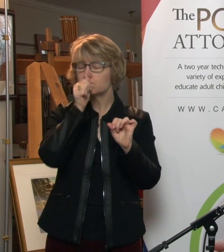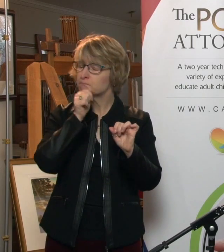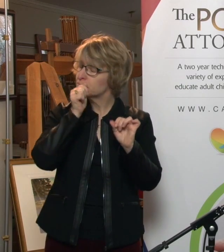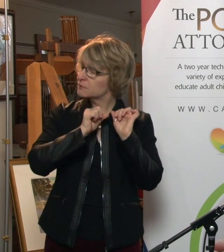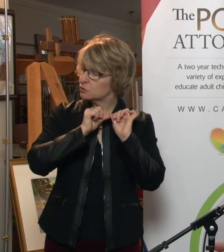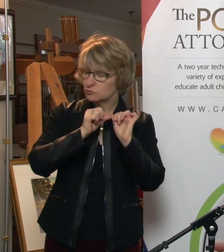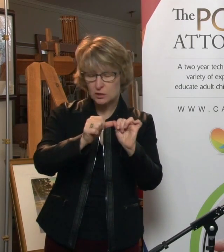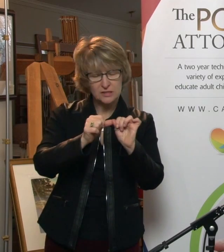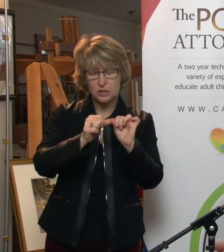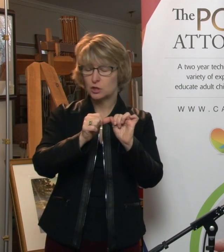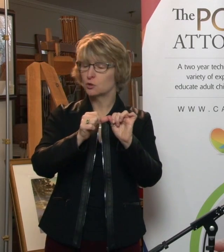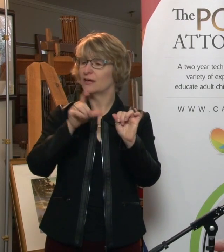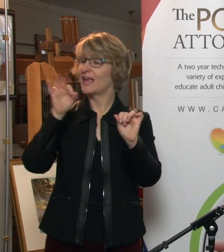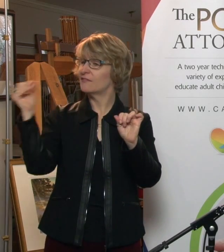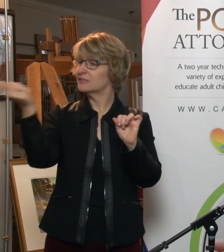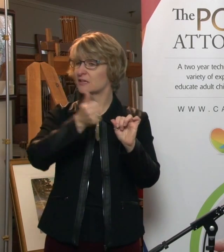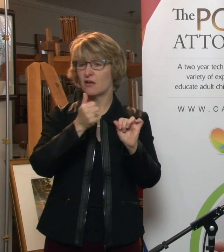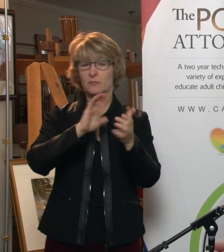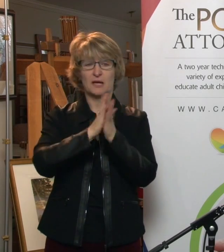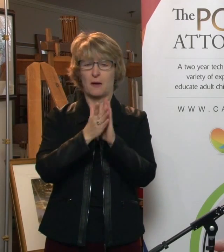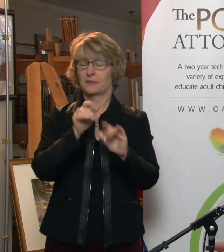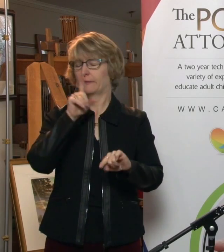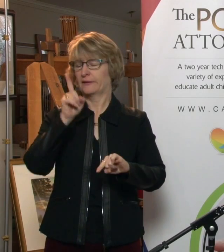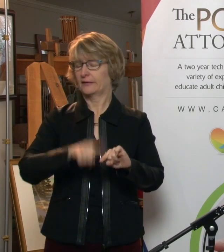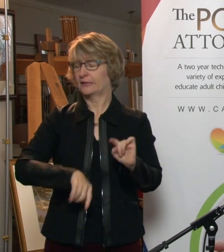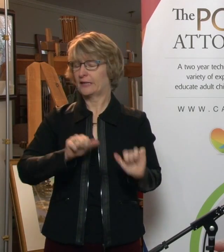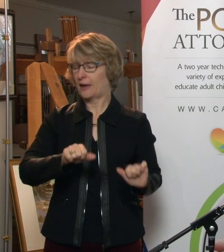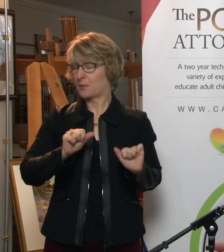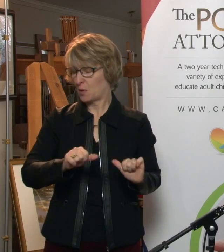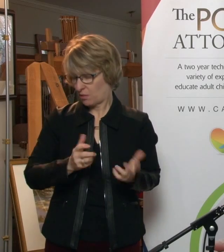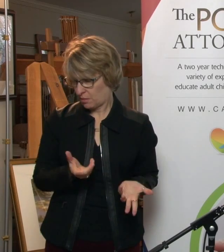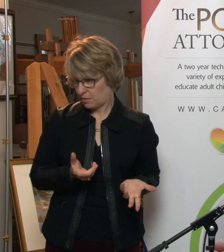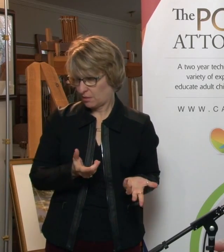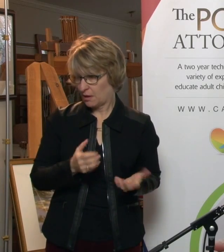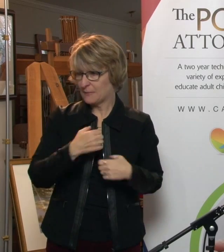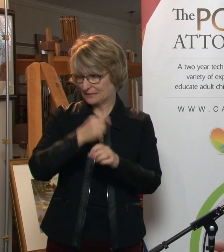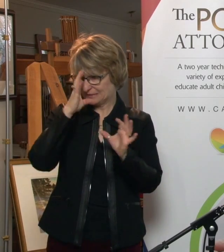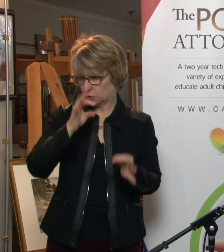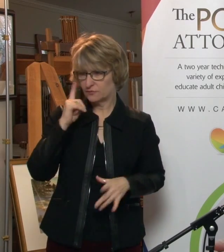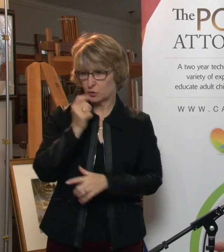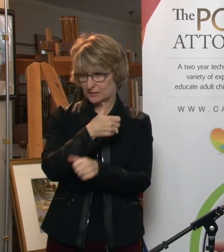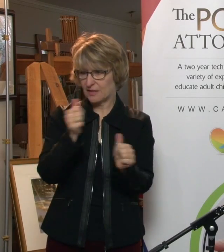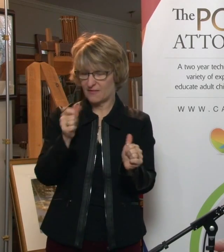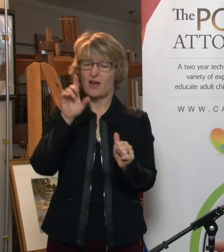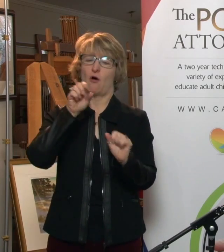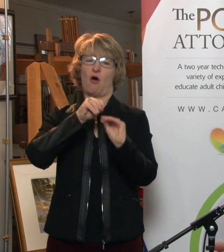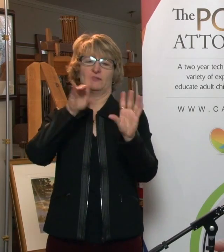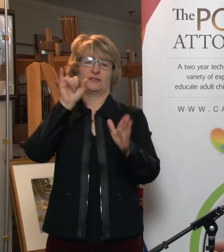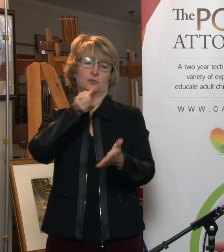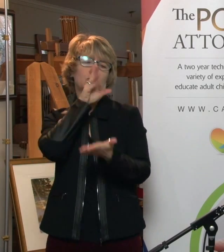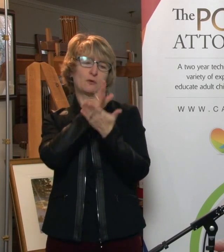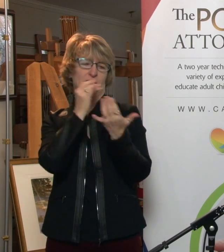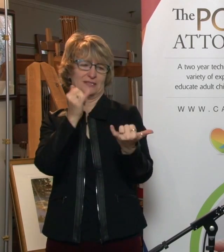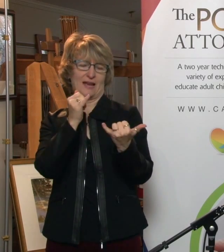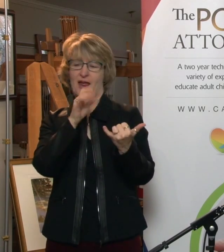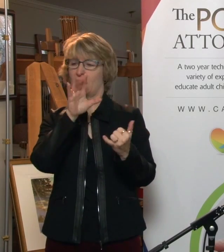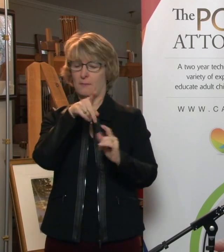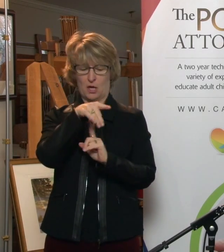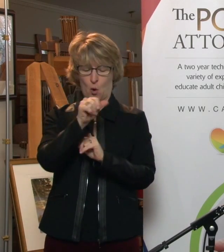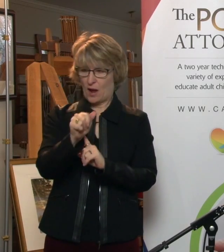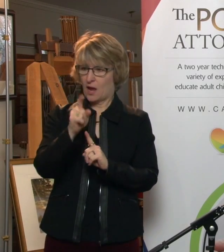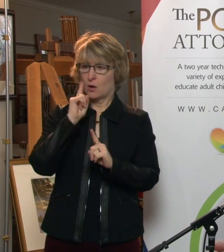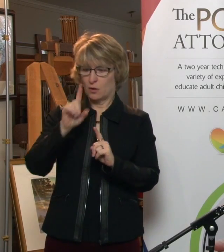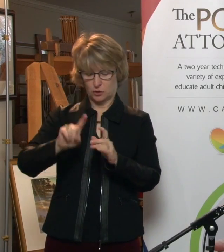if you become incapable. And that's obviously what we're here to talk about today, the powers of attorney that they are